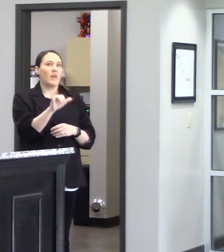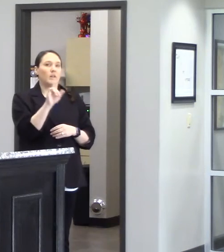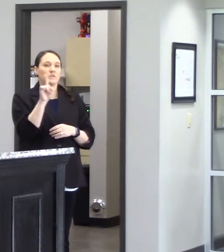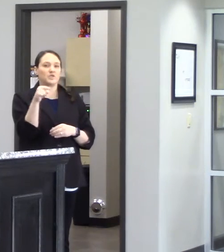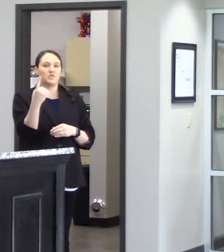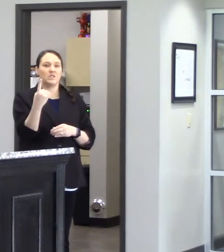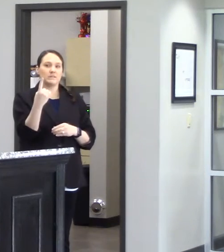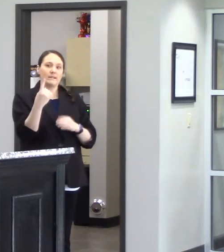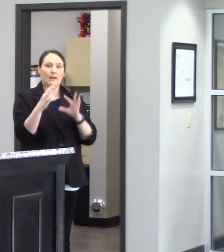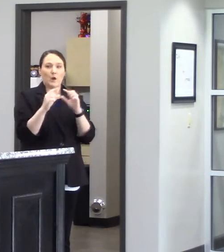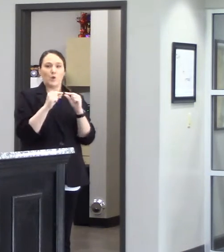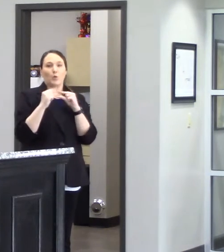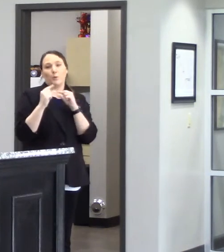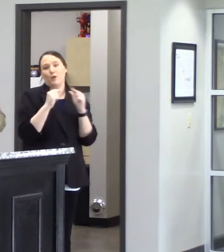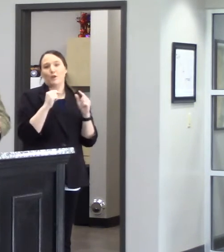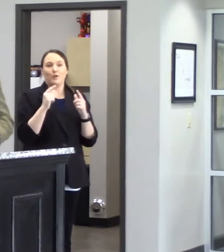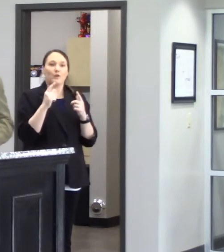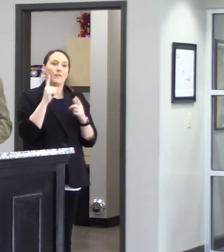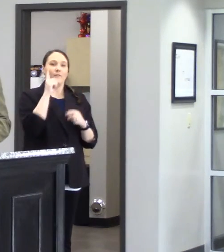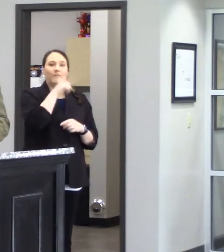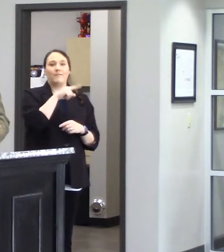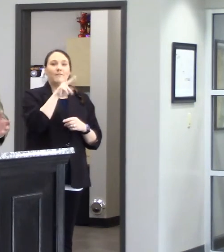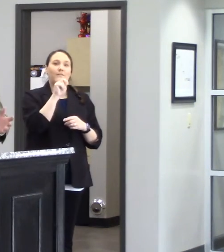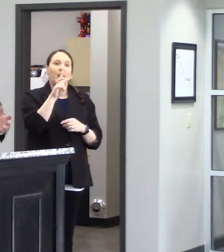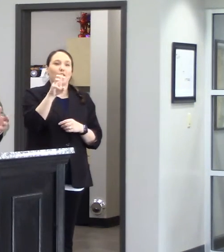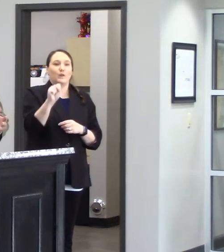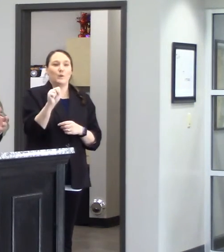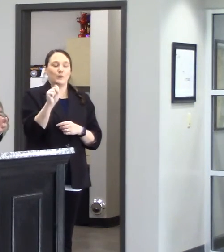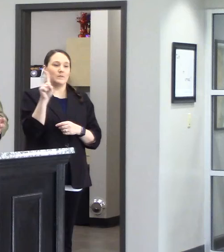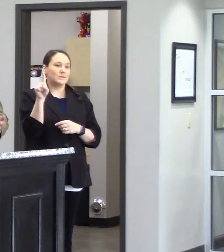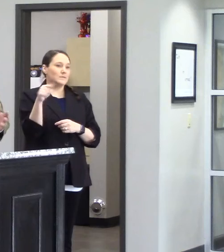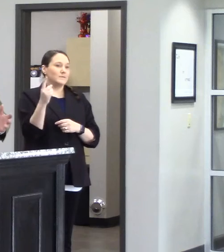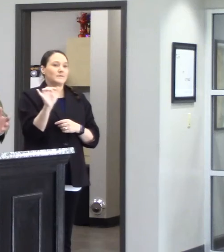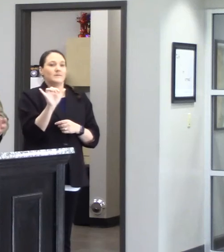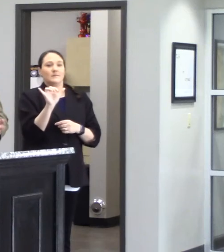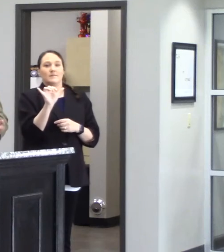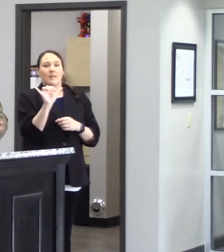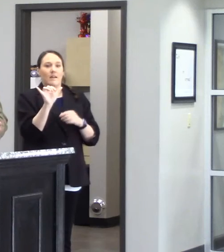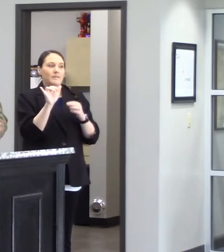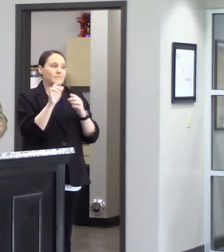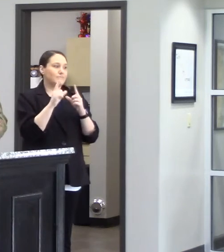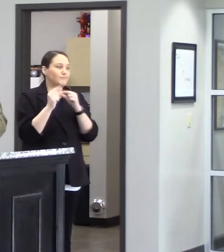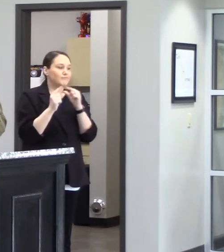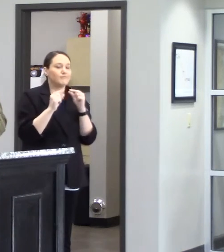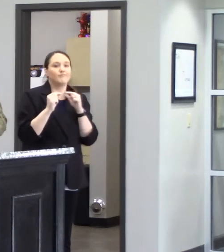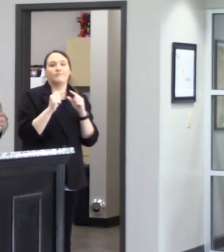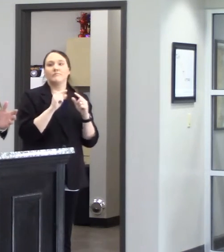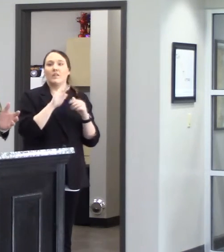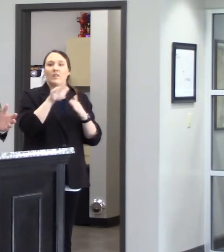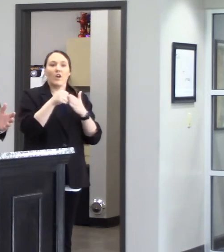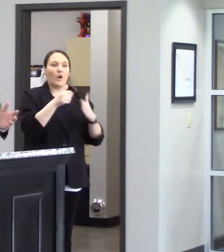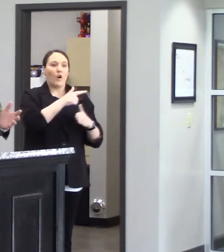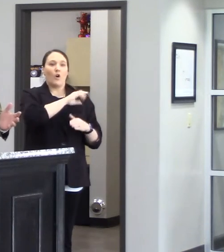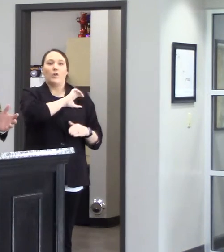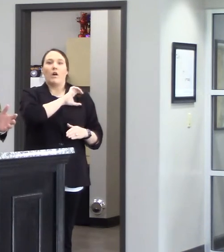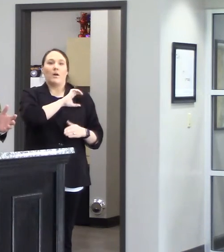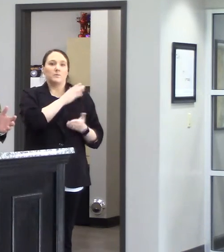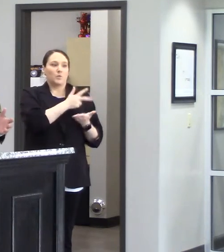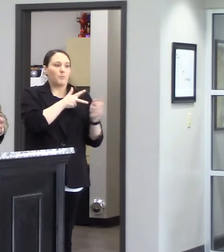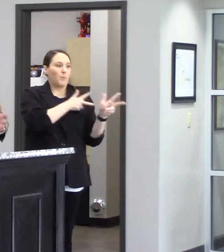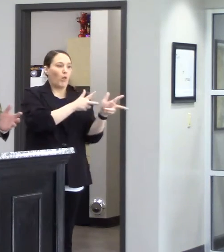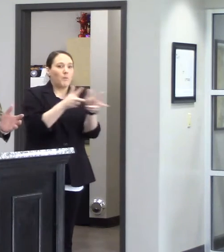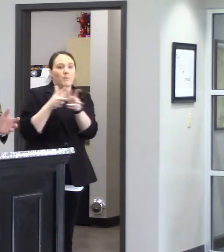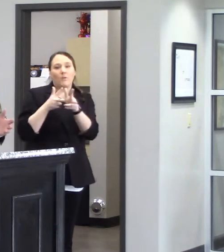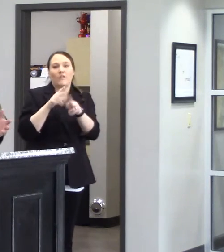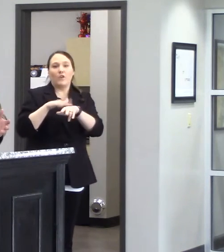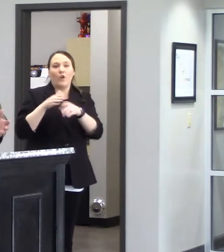a room or a rumor or fake news it's just like it it was going around that that all law enforcement was stopping people on